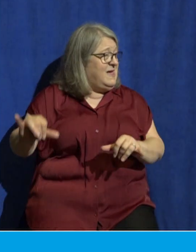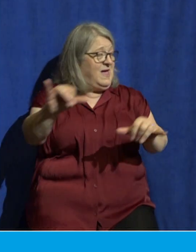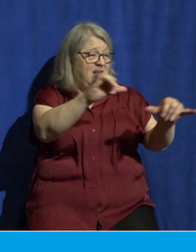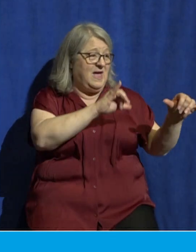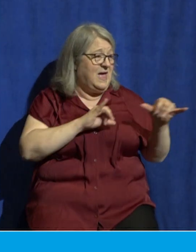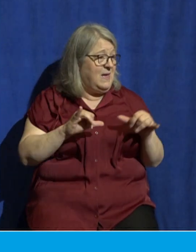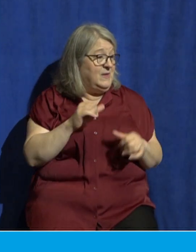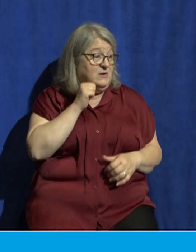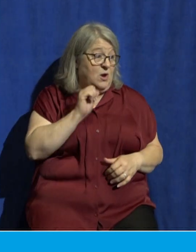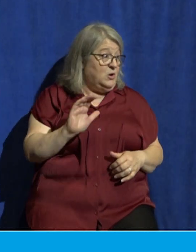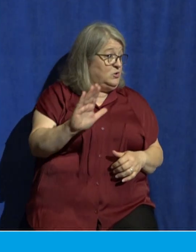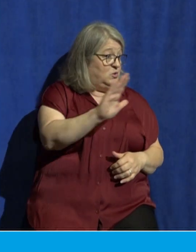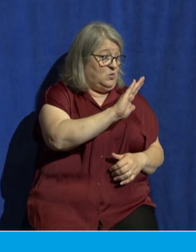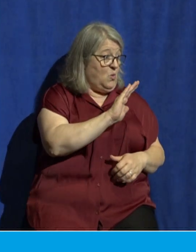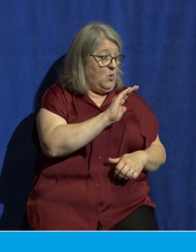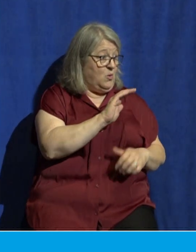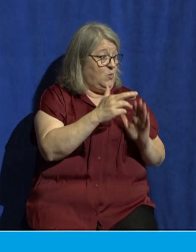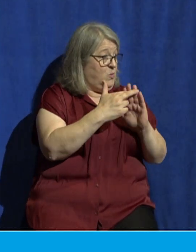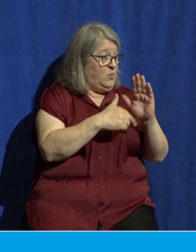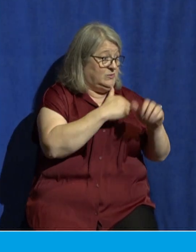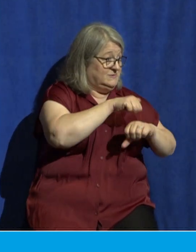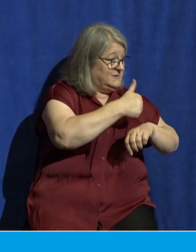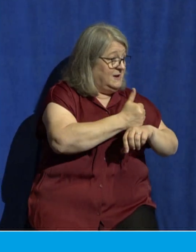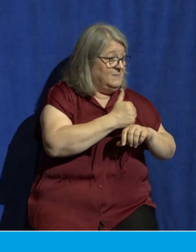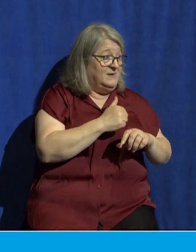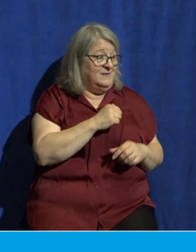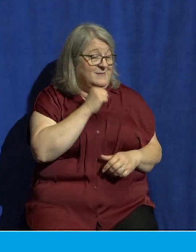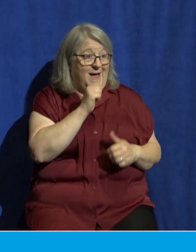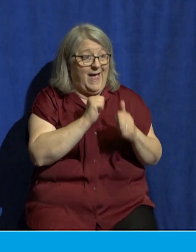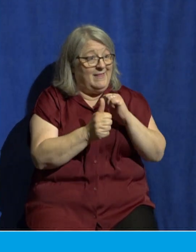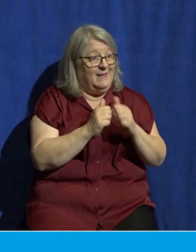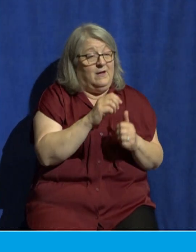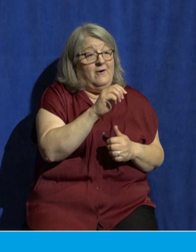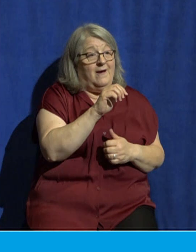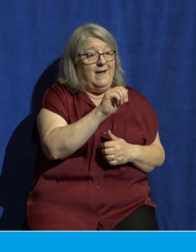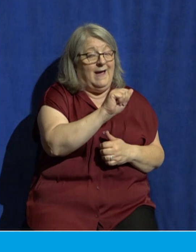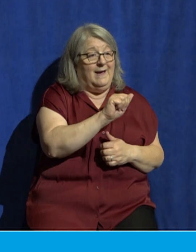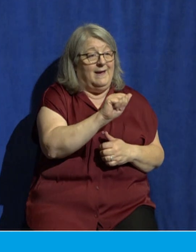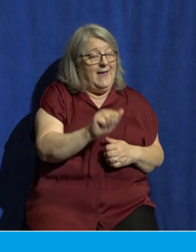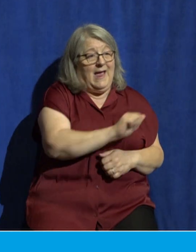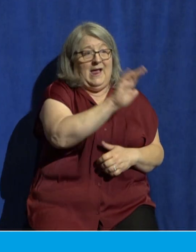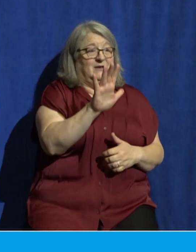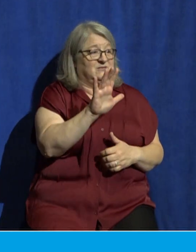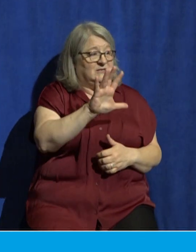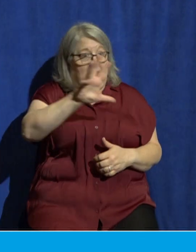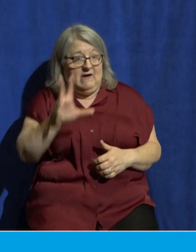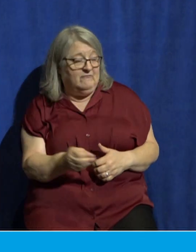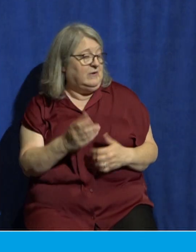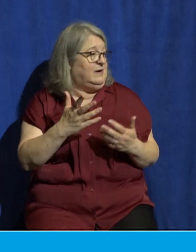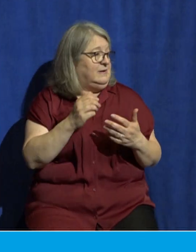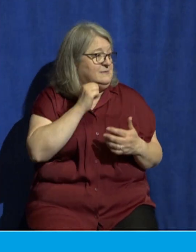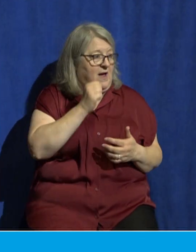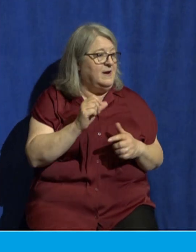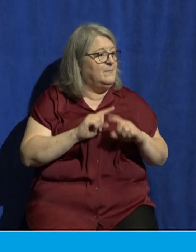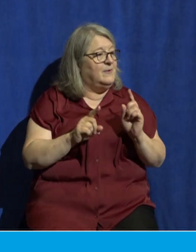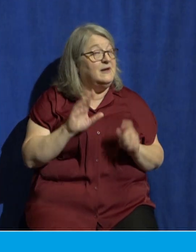standard or your grandmother's standard or an African standard or an Asian standard or whatever it will be the perfect holy righteous